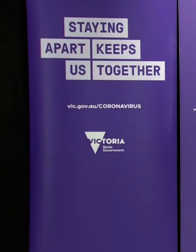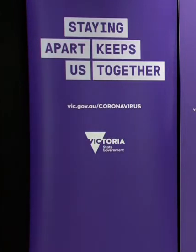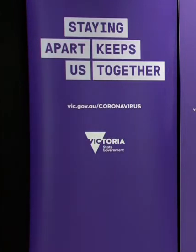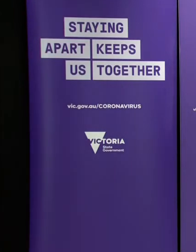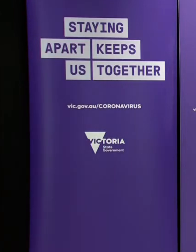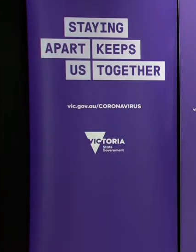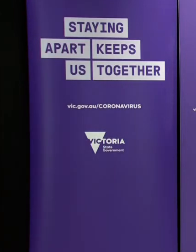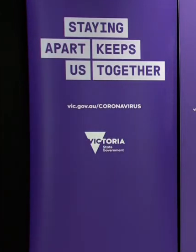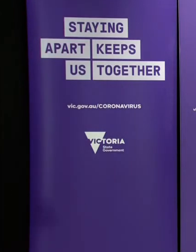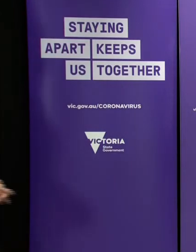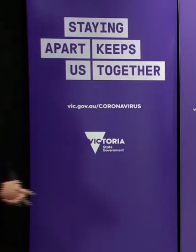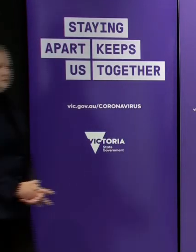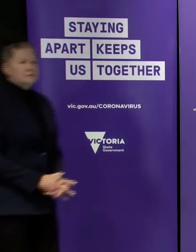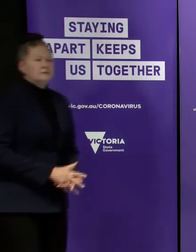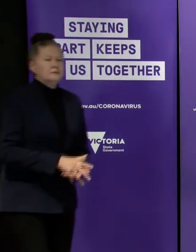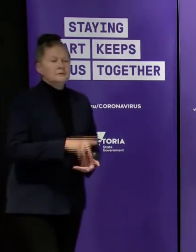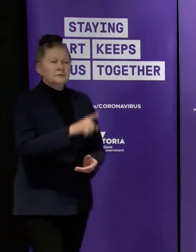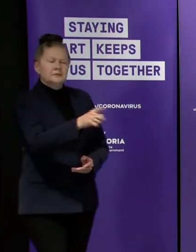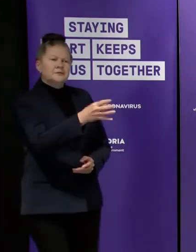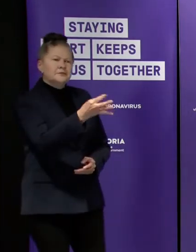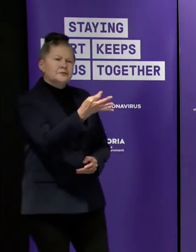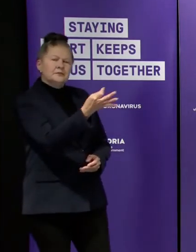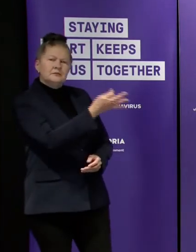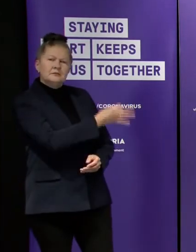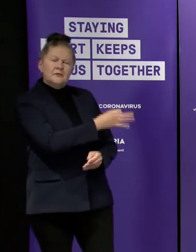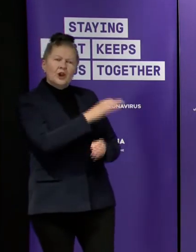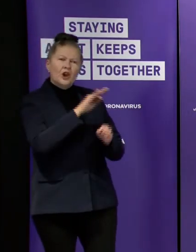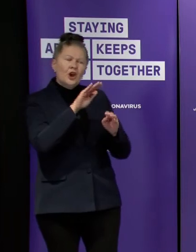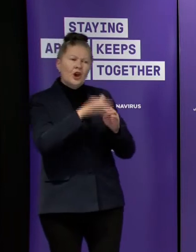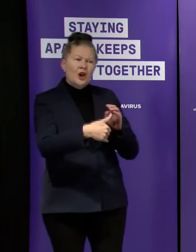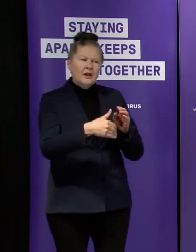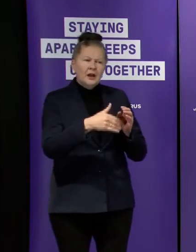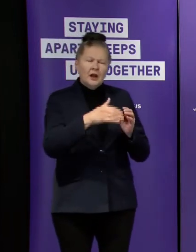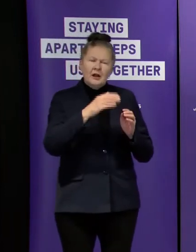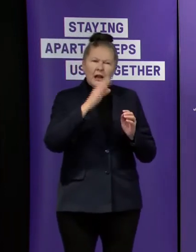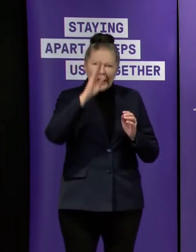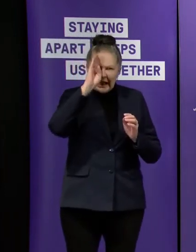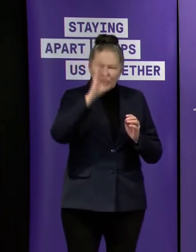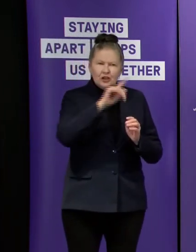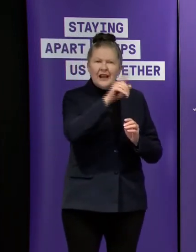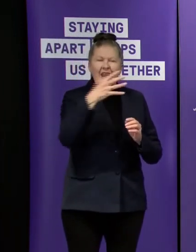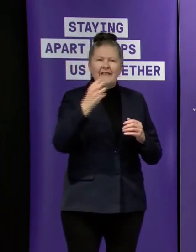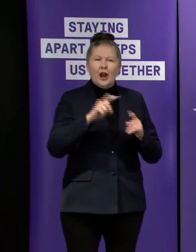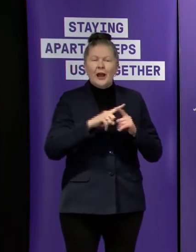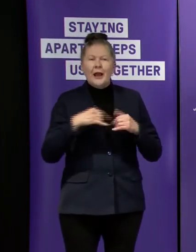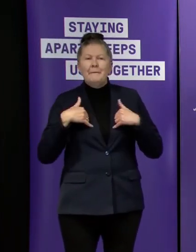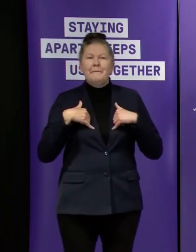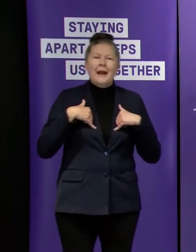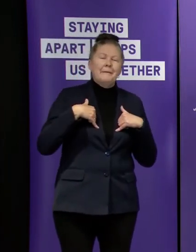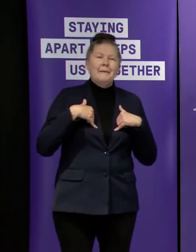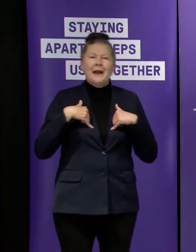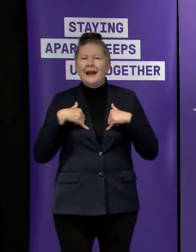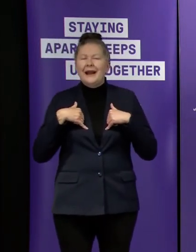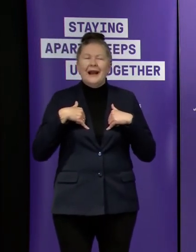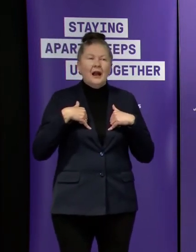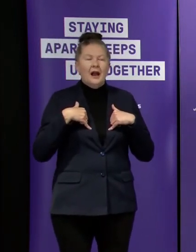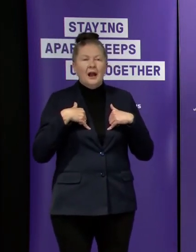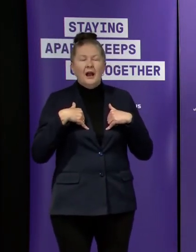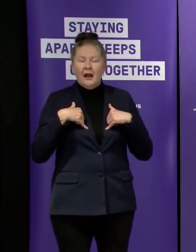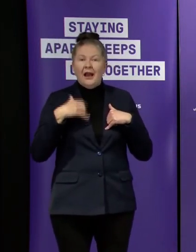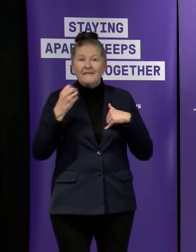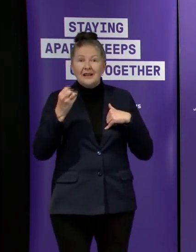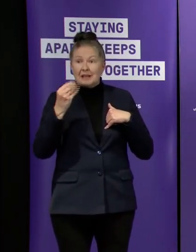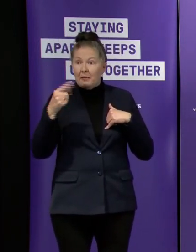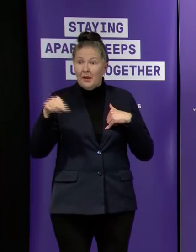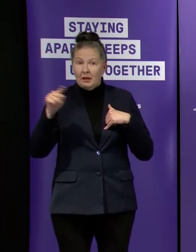backpackers um traveling uh to i think yesterday there was a busload of backpackers who arrived in mildura they were